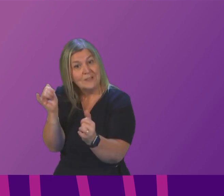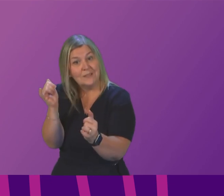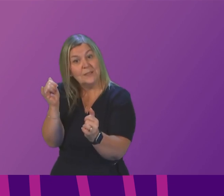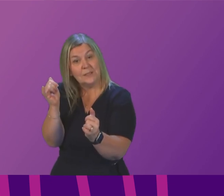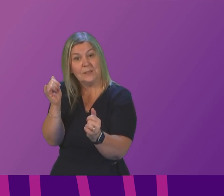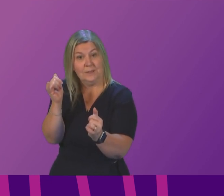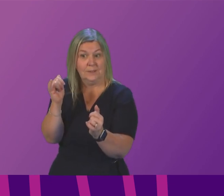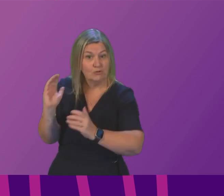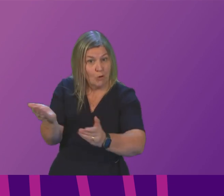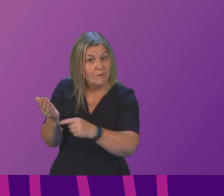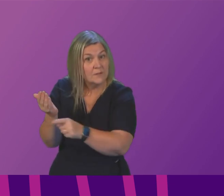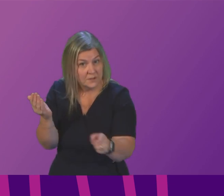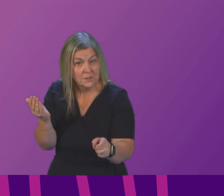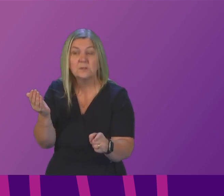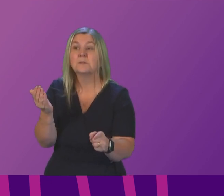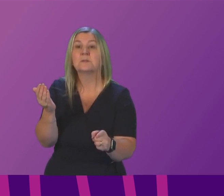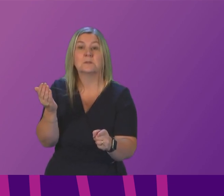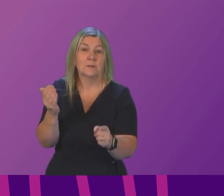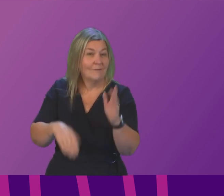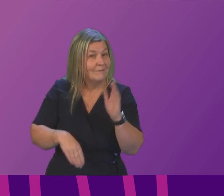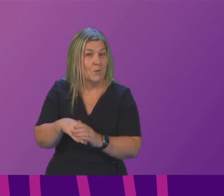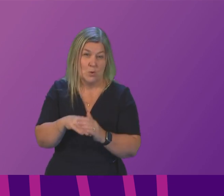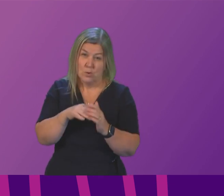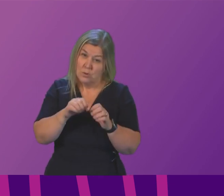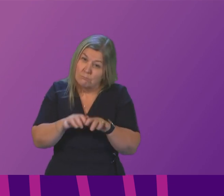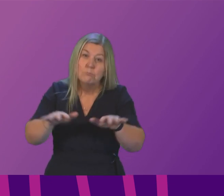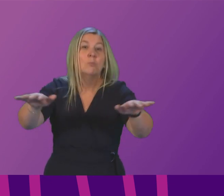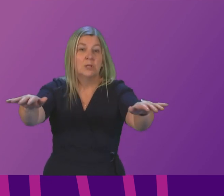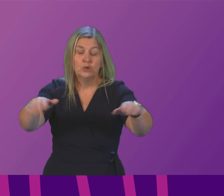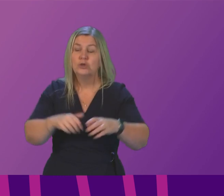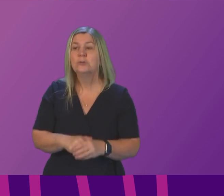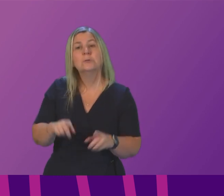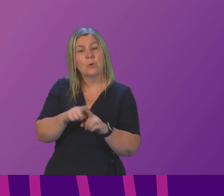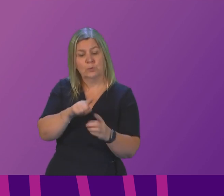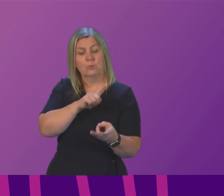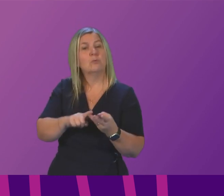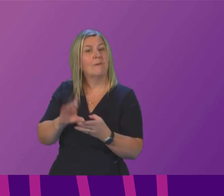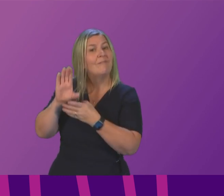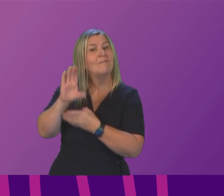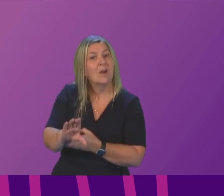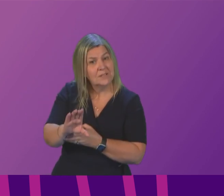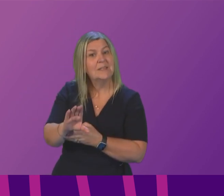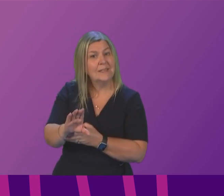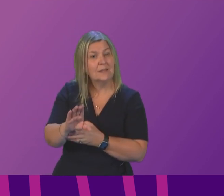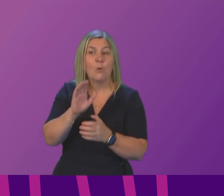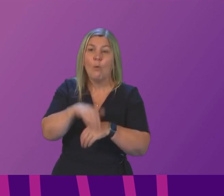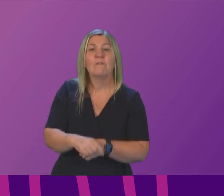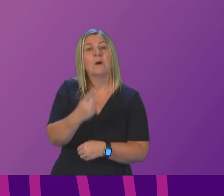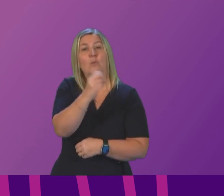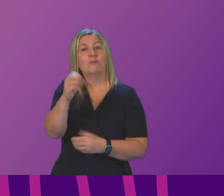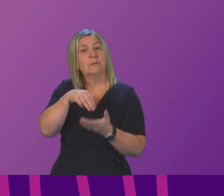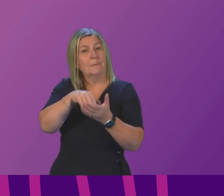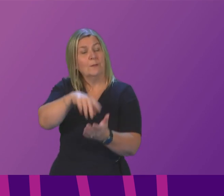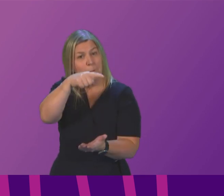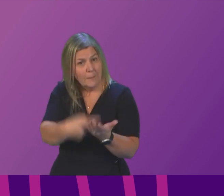across all groups in our society and we have also recently completed a second funding round of our more than £100 million national cancer